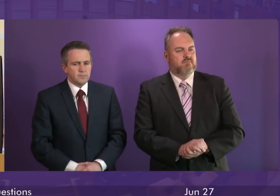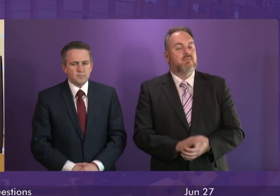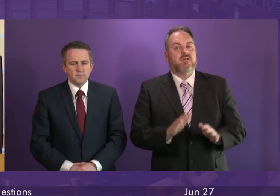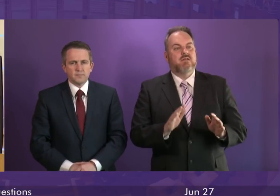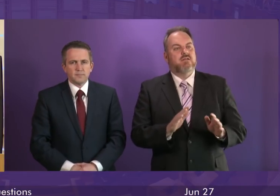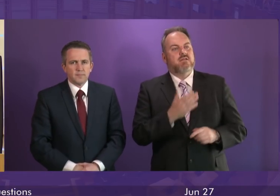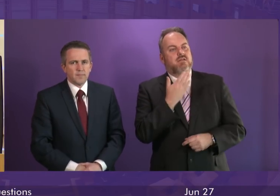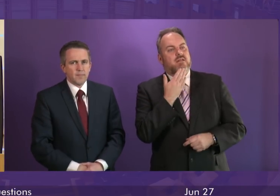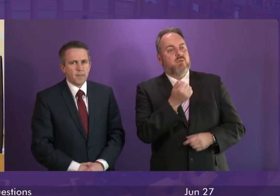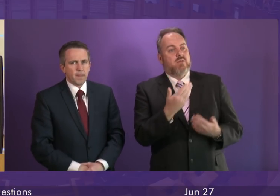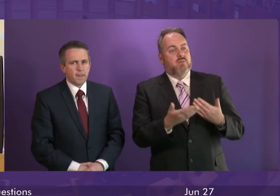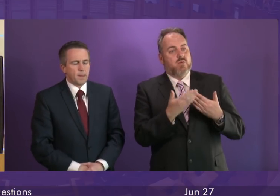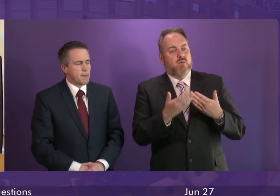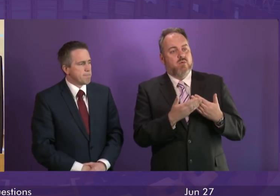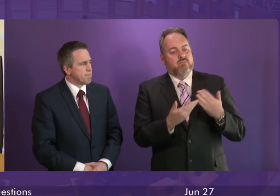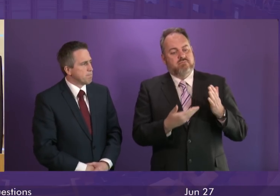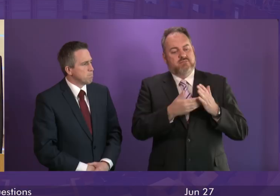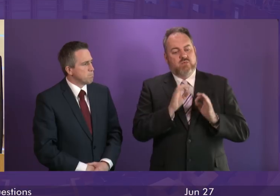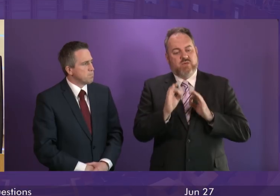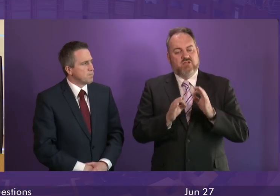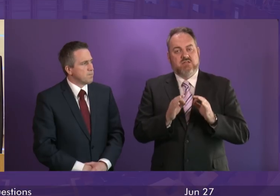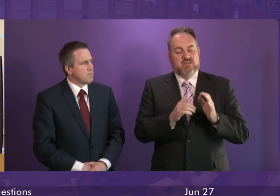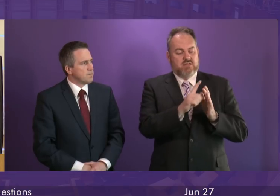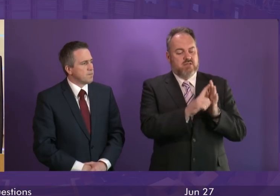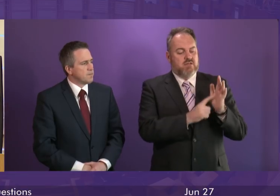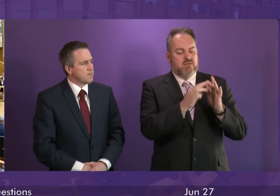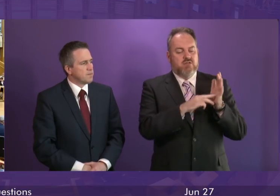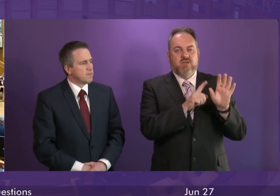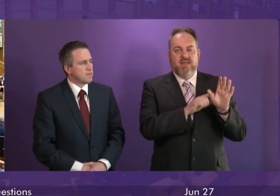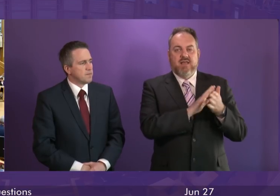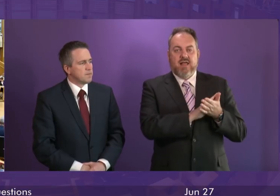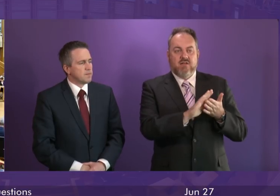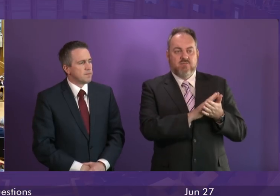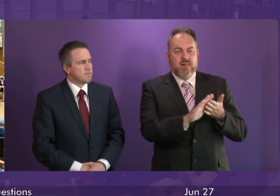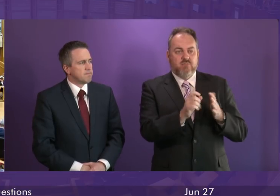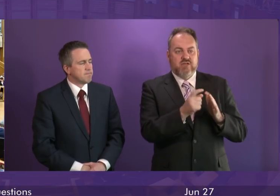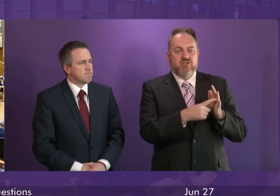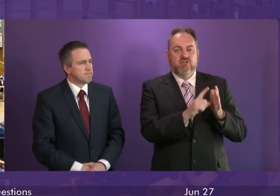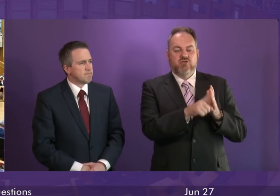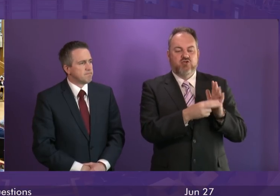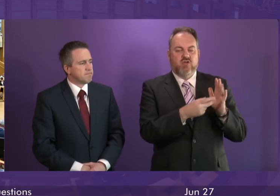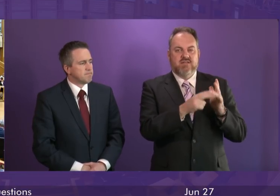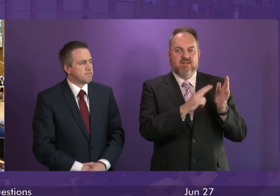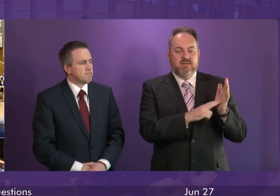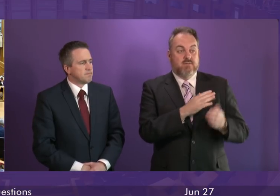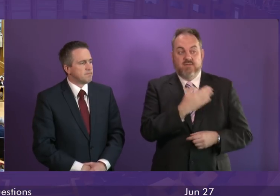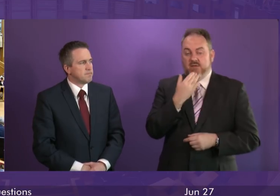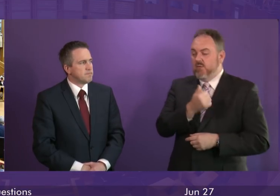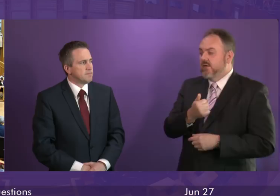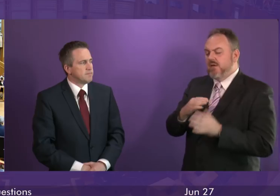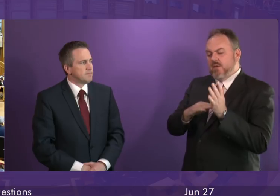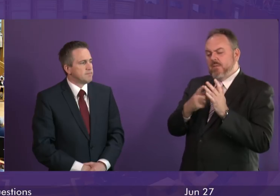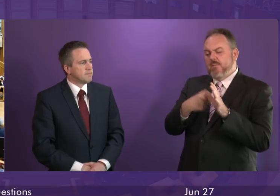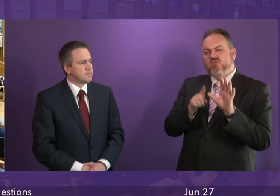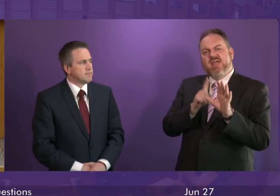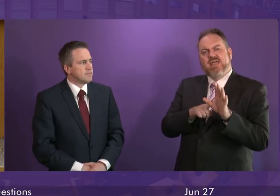Thank you. A few constituency supplementaries. first from Jamie Halker-Johnson, followed by Bob Doris. Jamie Halker-Johnson. Thank you. Murray Council has already endured